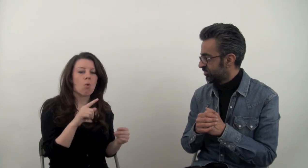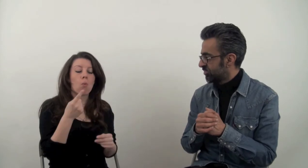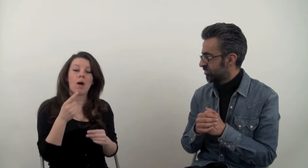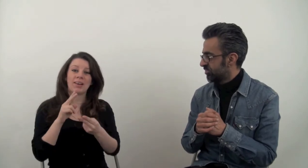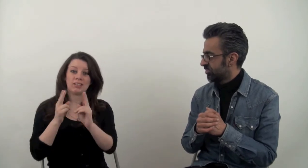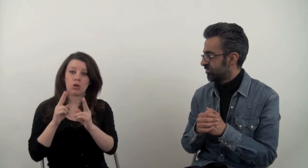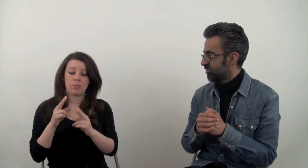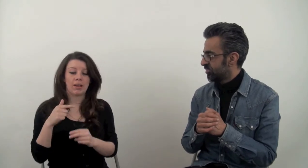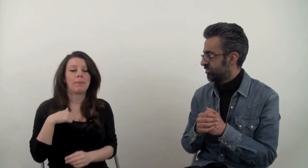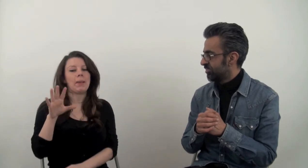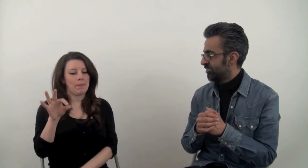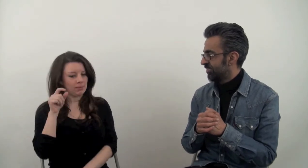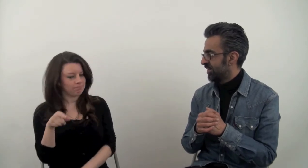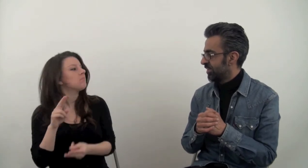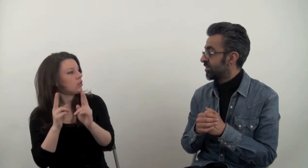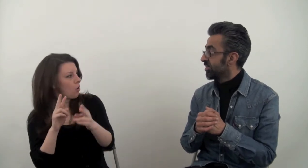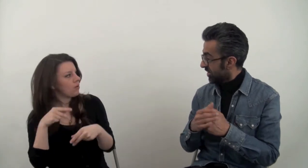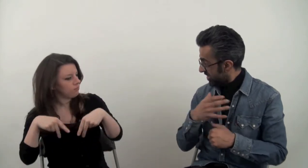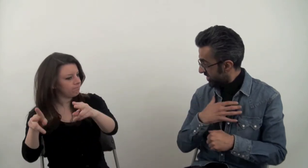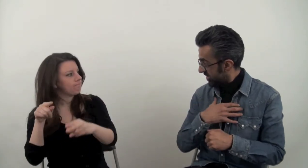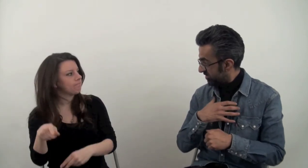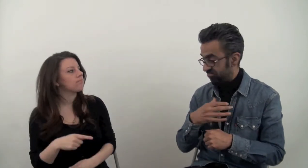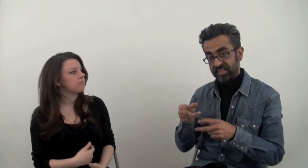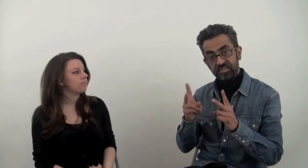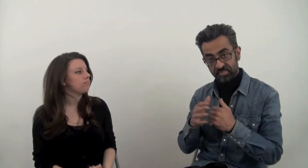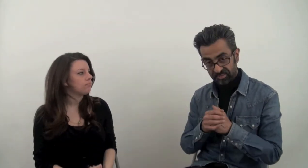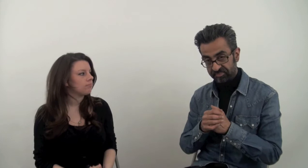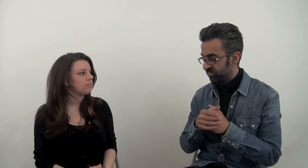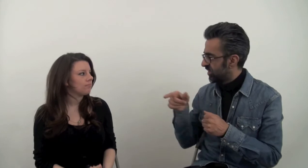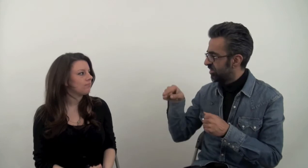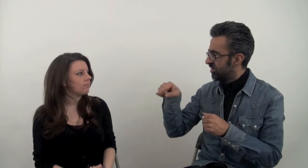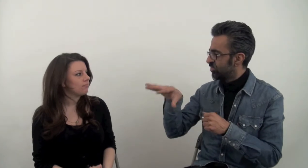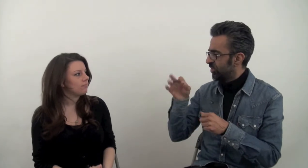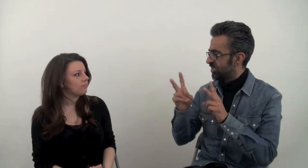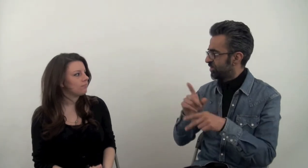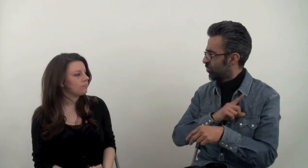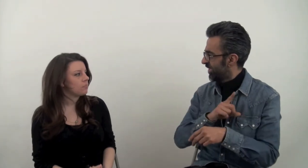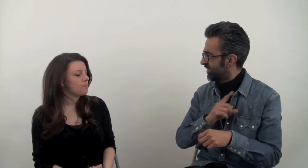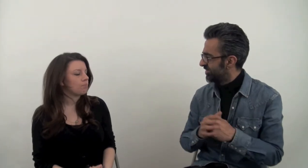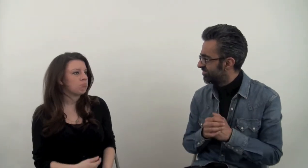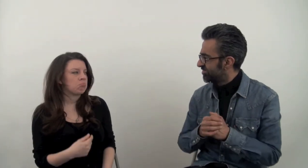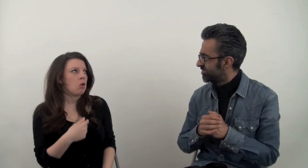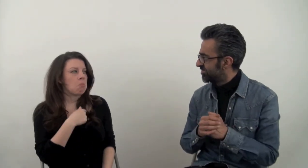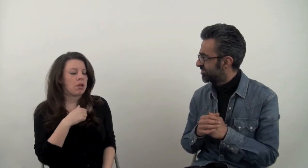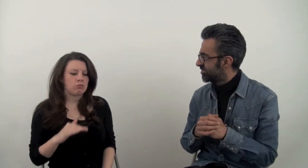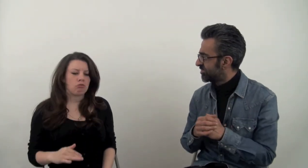One is the general route and one is the interpreting and I pick the interpreting route. Ah, interesting. Interpreting. So you've chosen interpreting why?